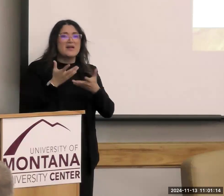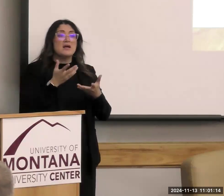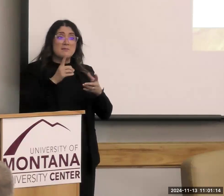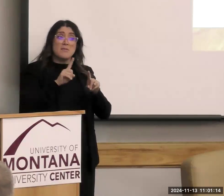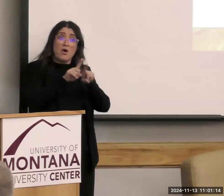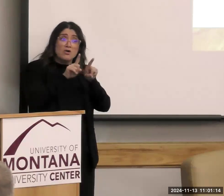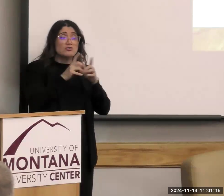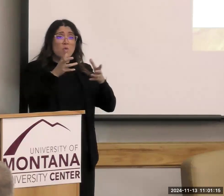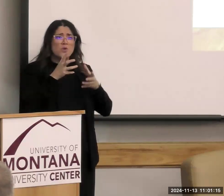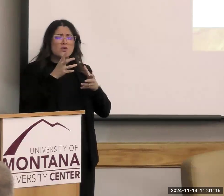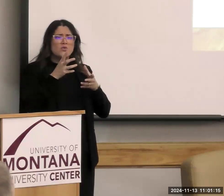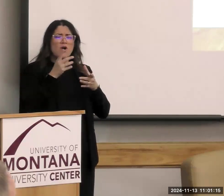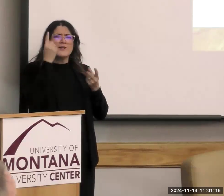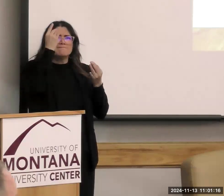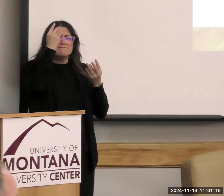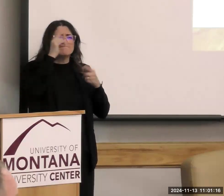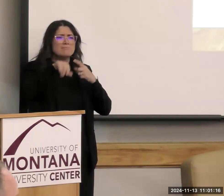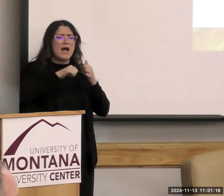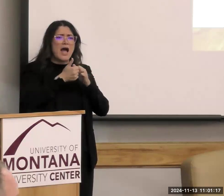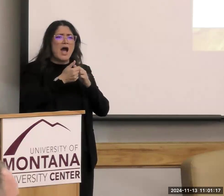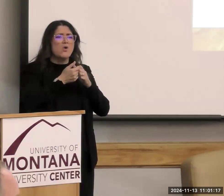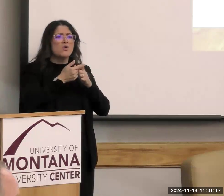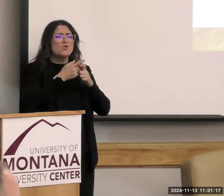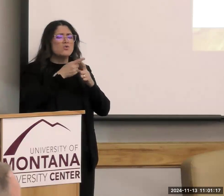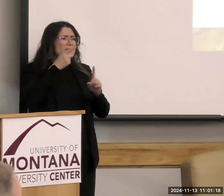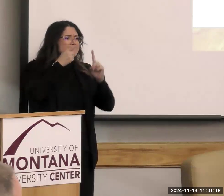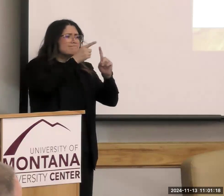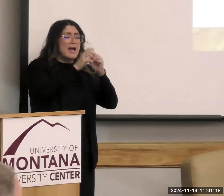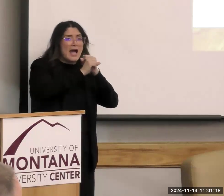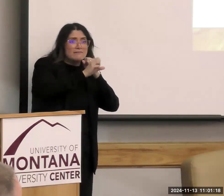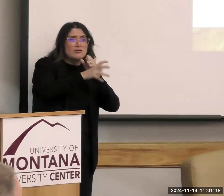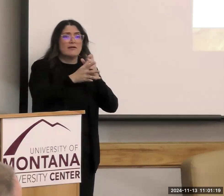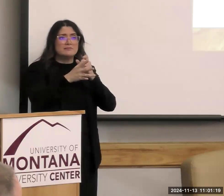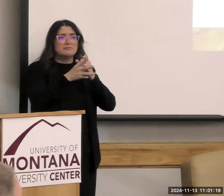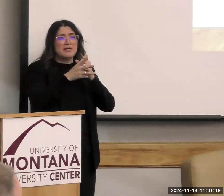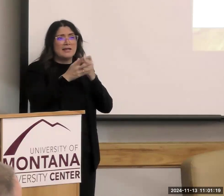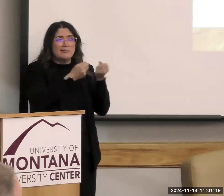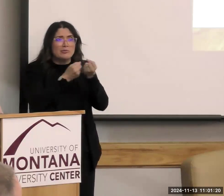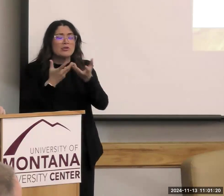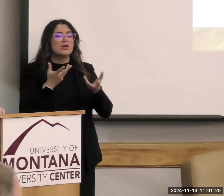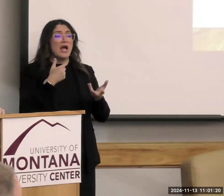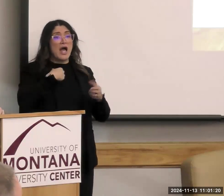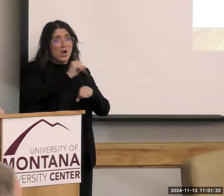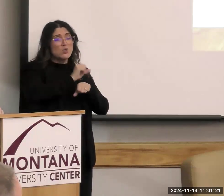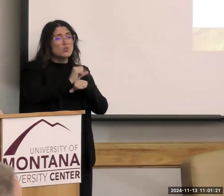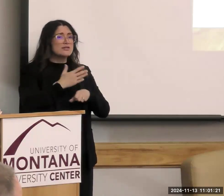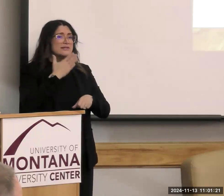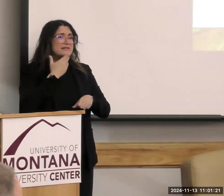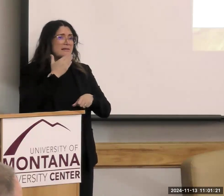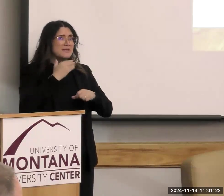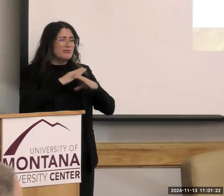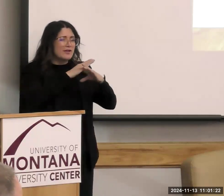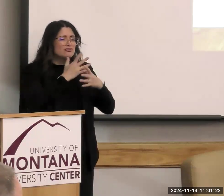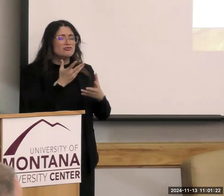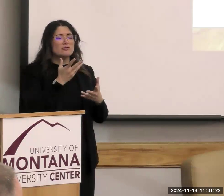consider how we target our advertisement and promotion. We worked in, I worked in diabetes prevention when it was first